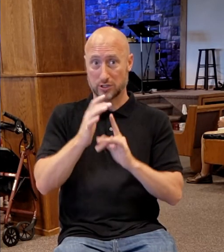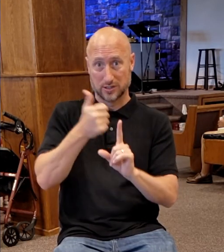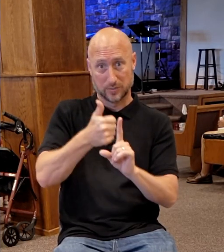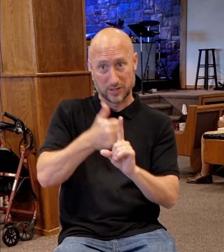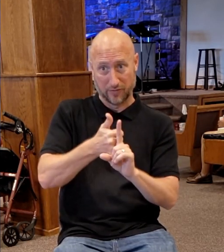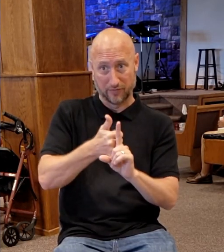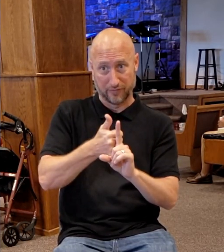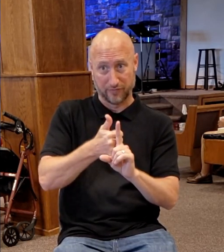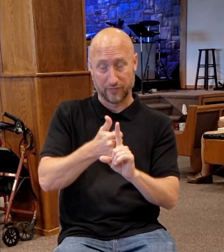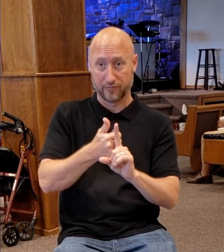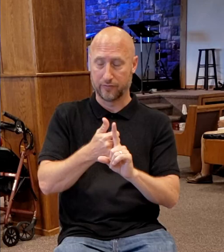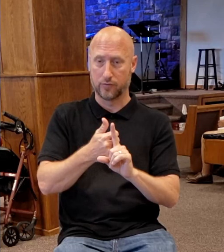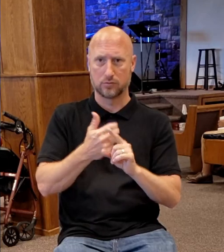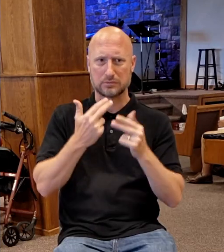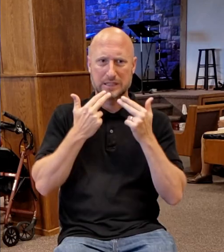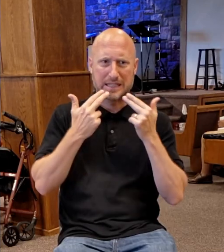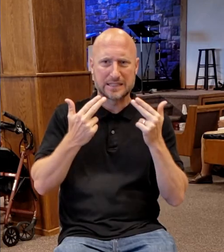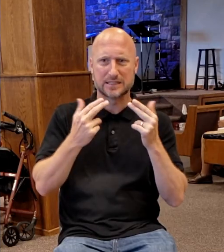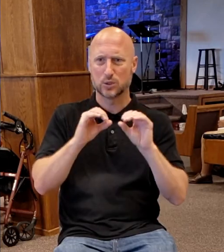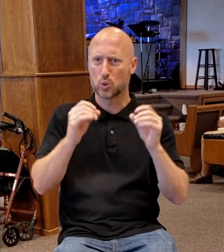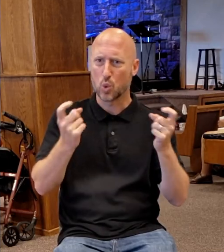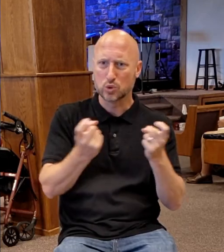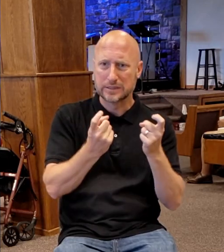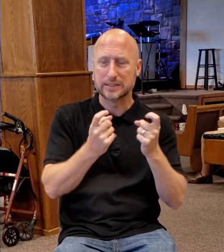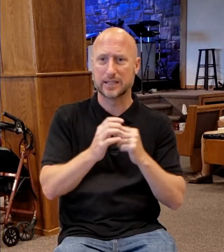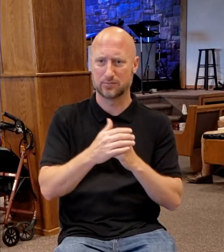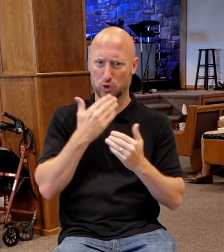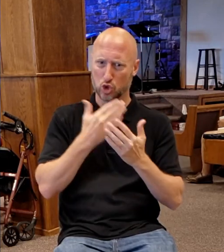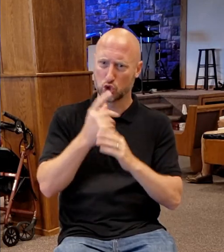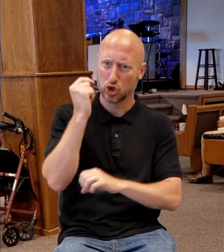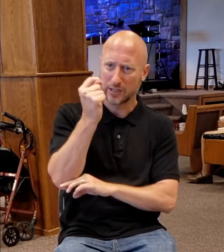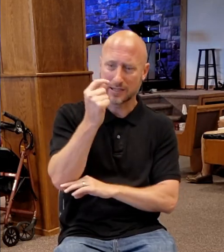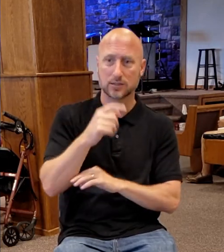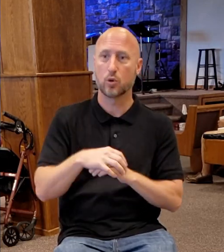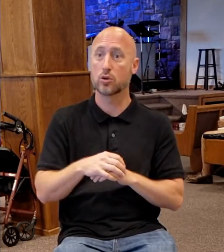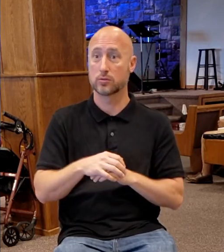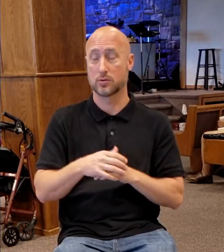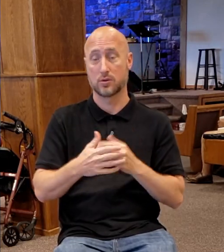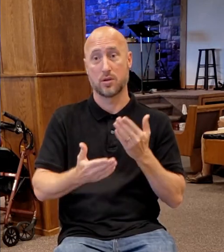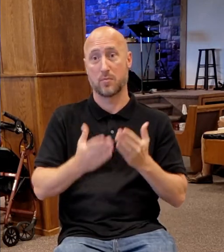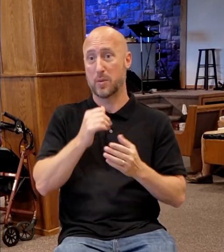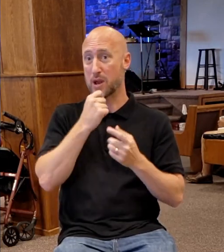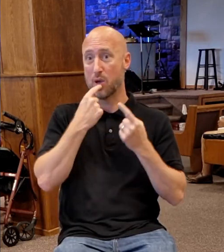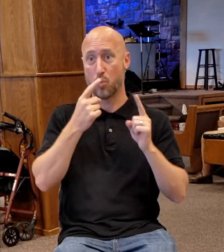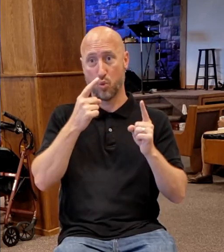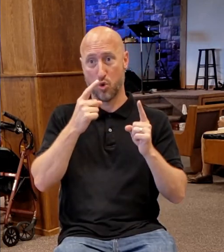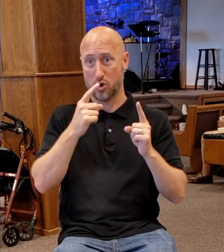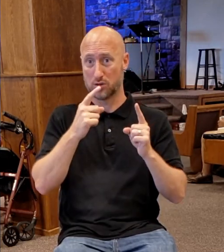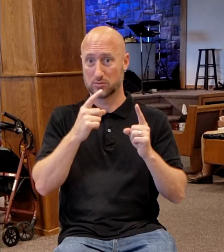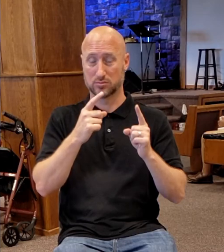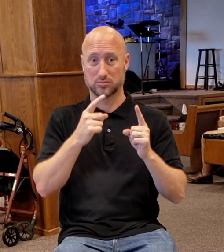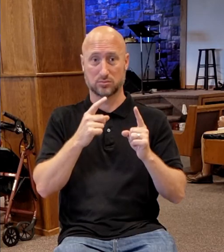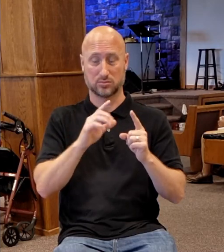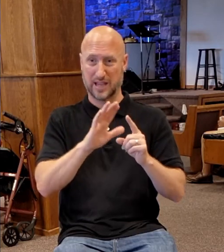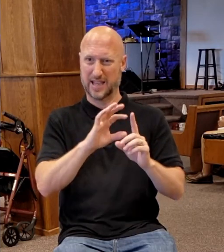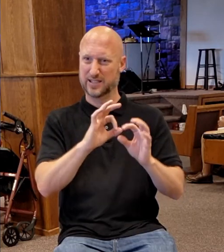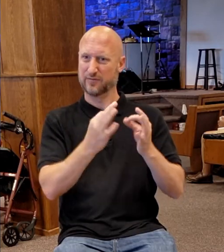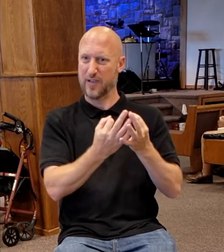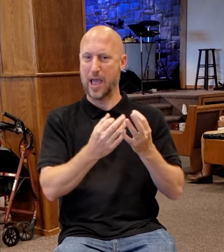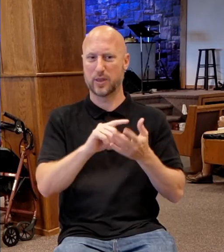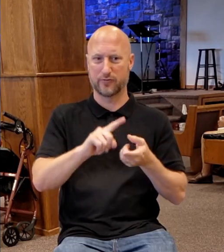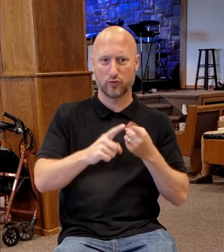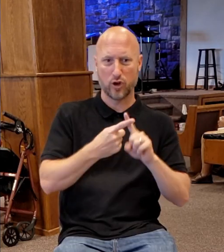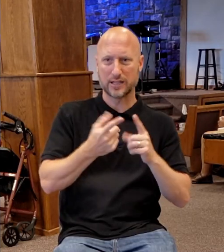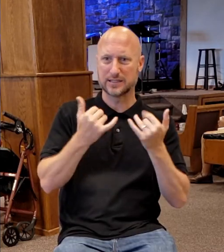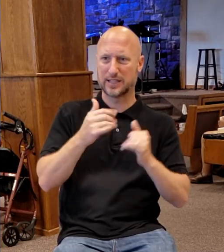right? And he lived in that from the time they were little. They watched him 30 years